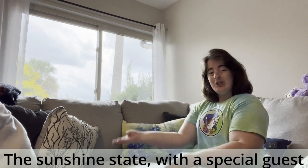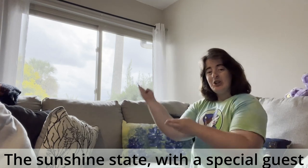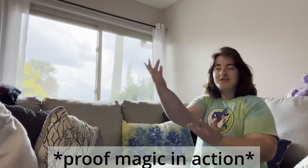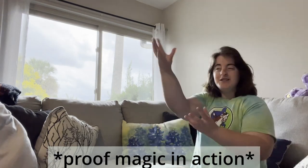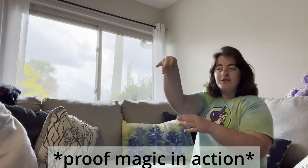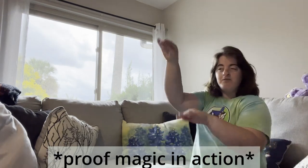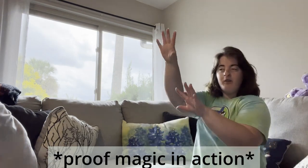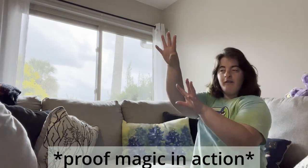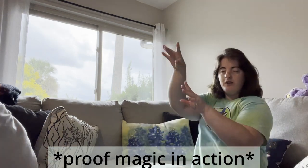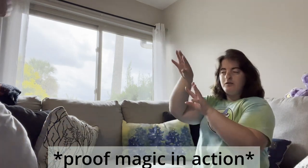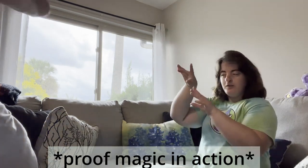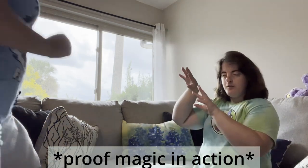very calm.